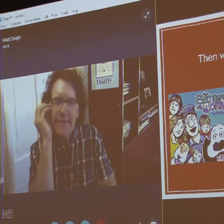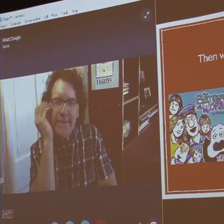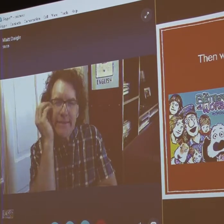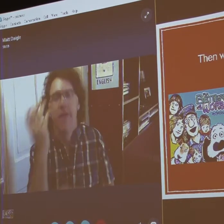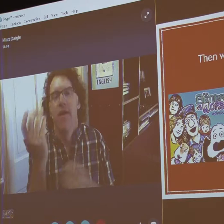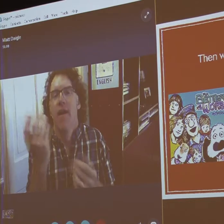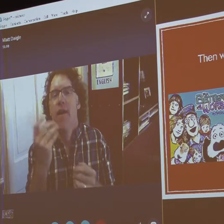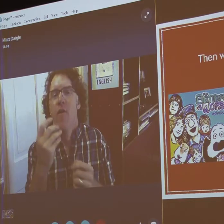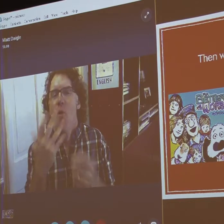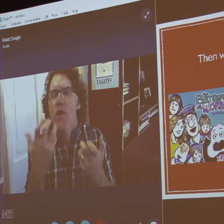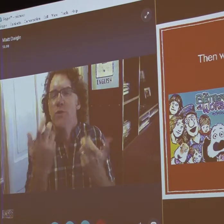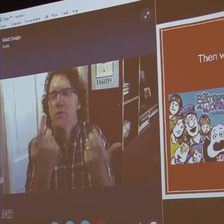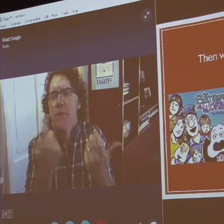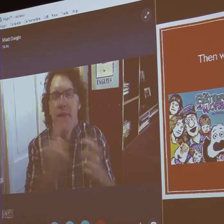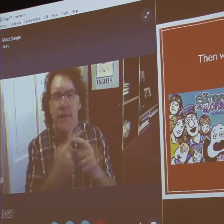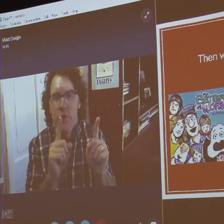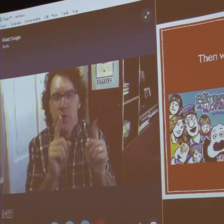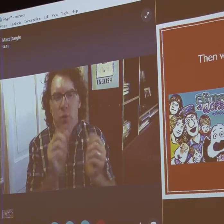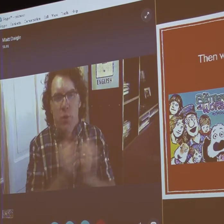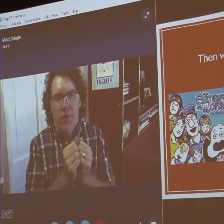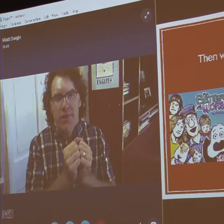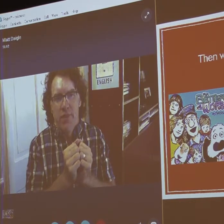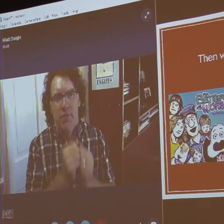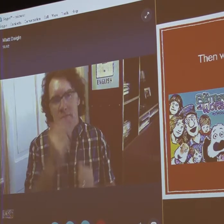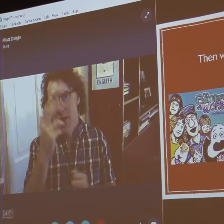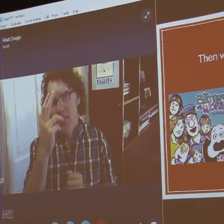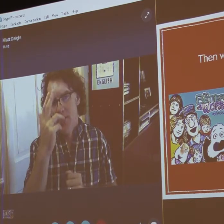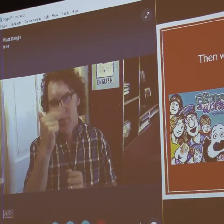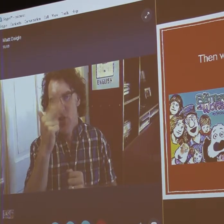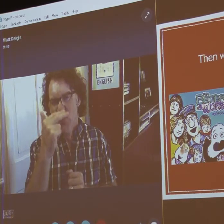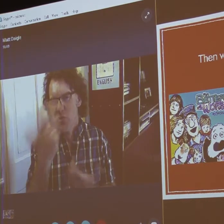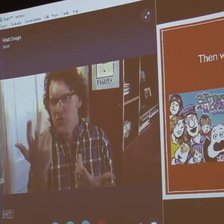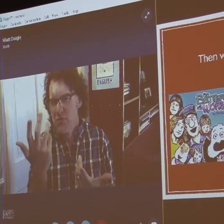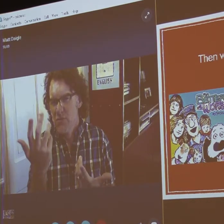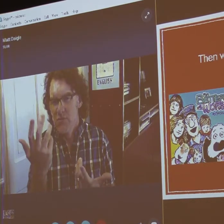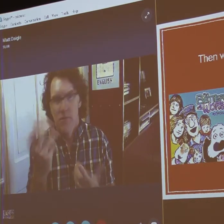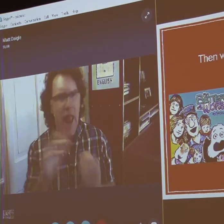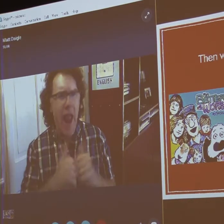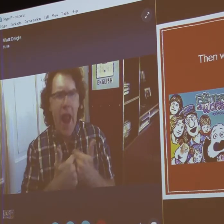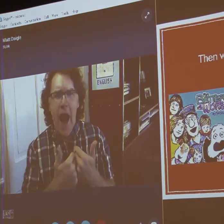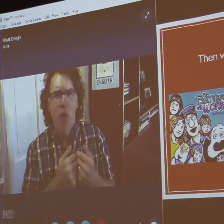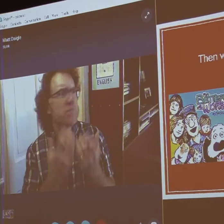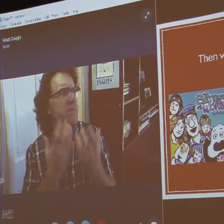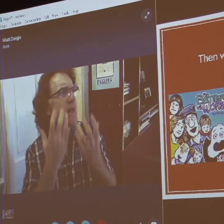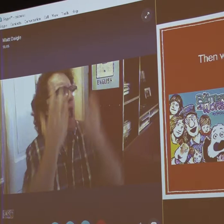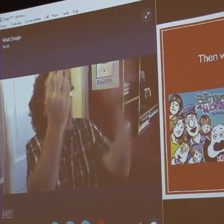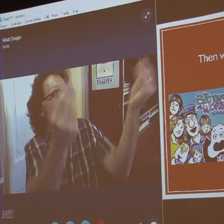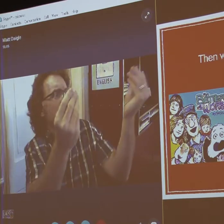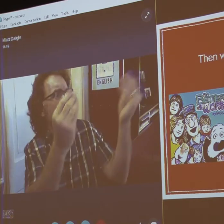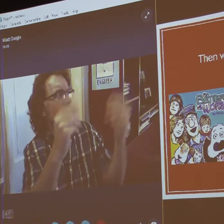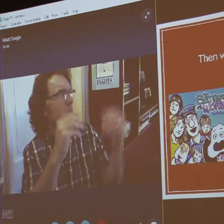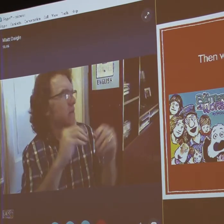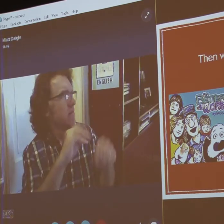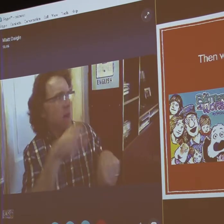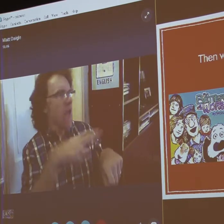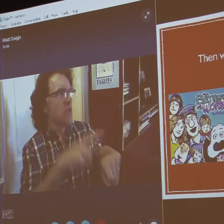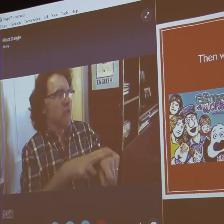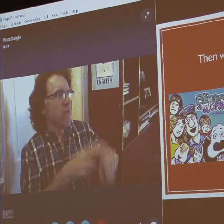So I was trying to figure out what I could do with my cartooning. Because I still wanted to do that.